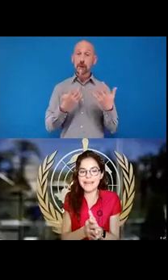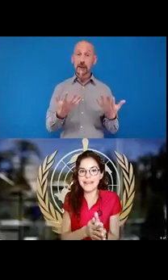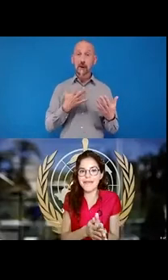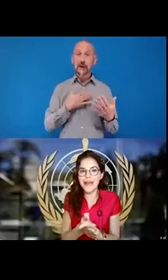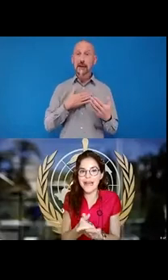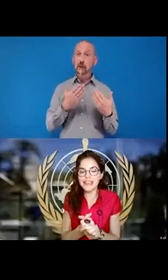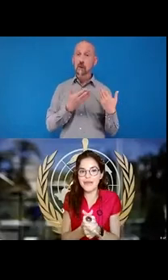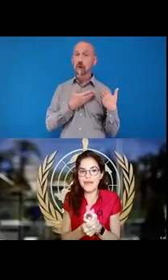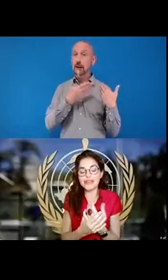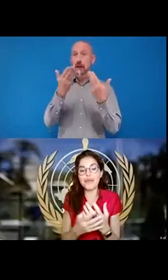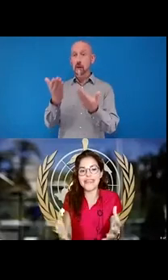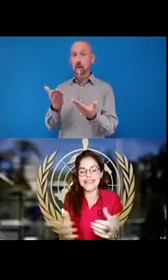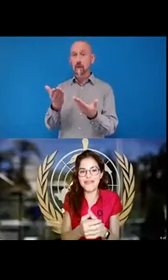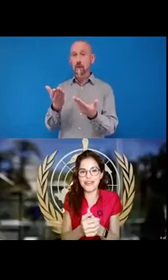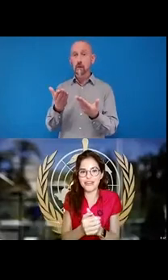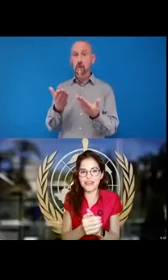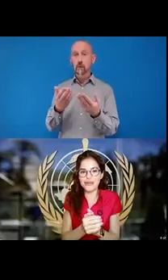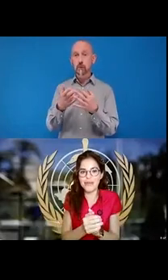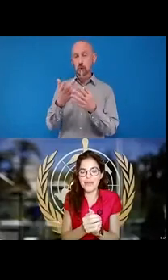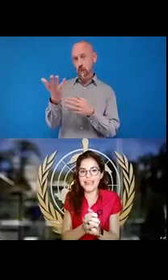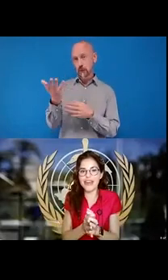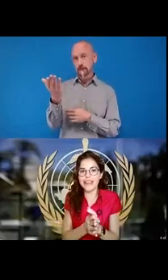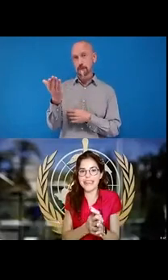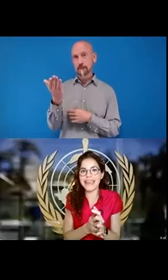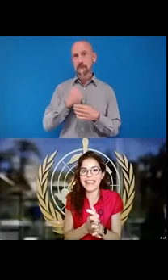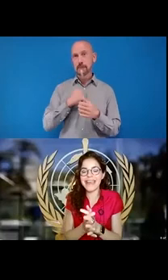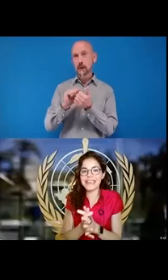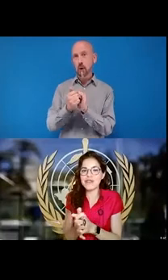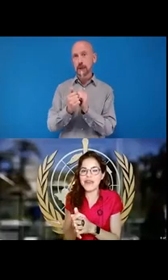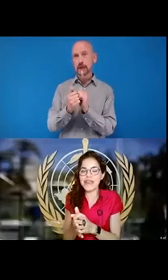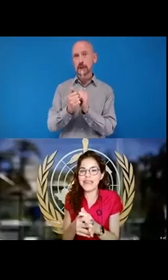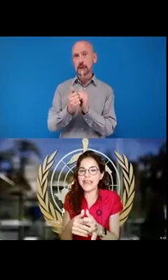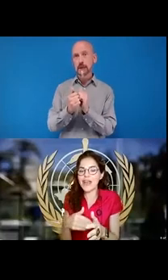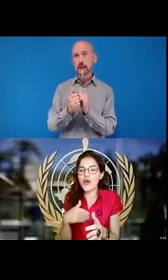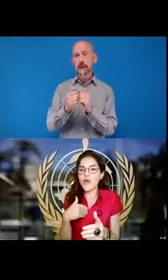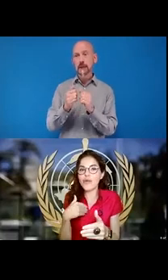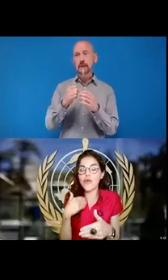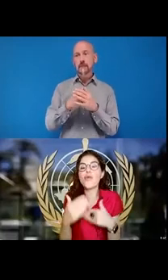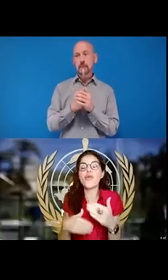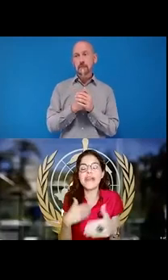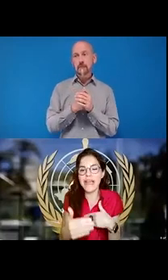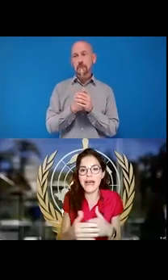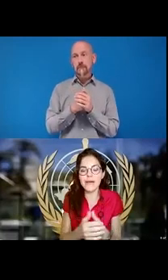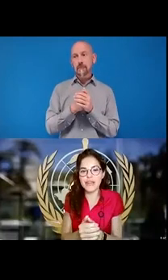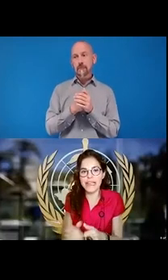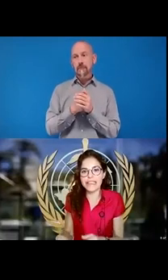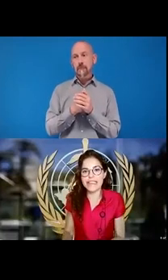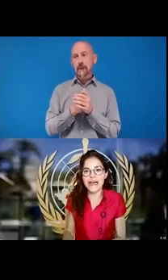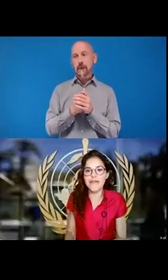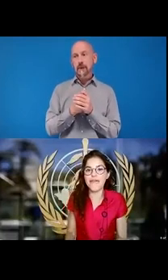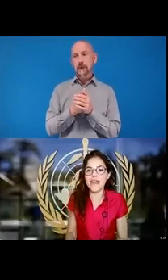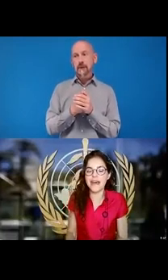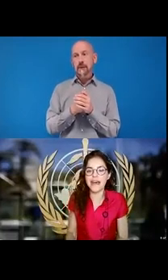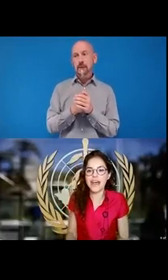to pass the floor to my colleague, Stuart P, who will elaborate